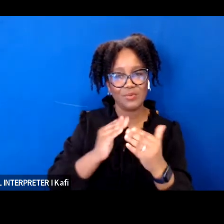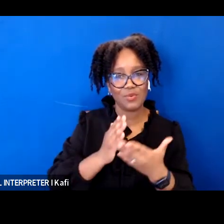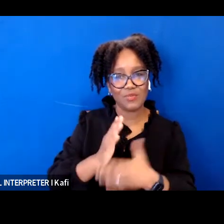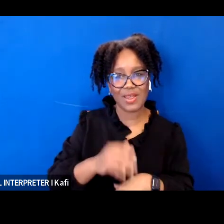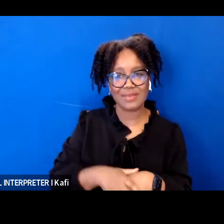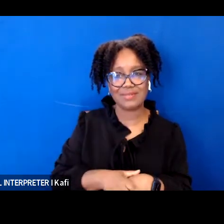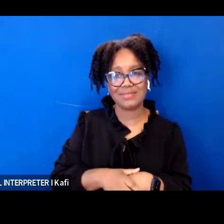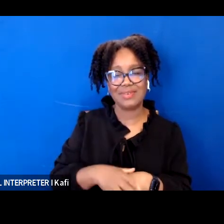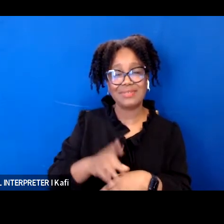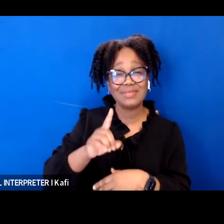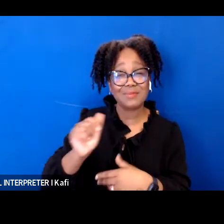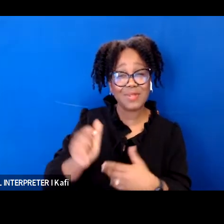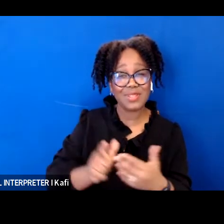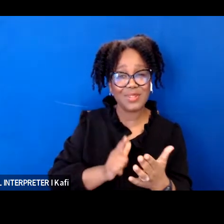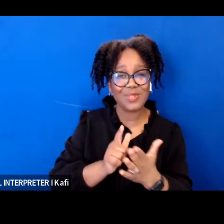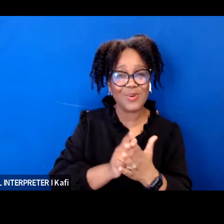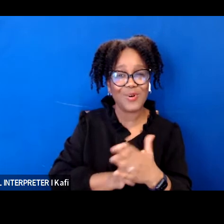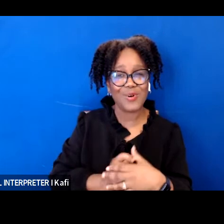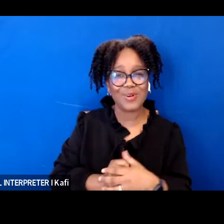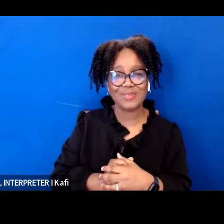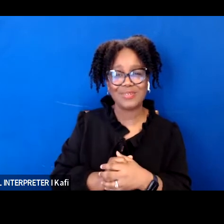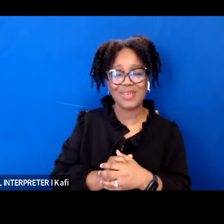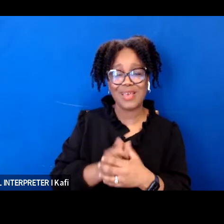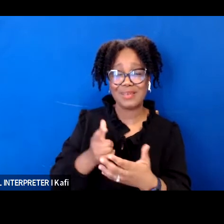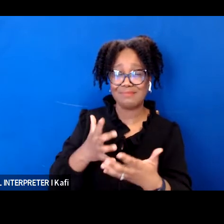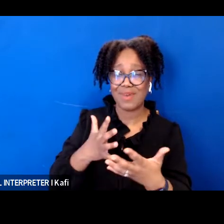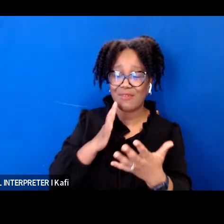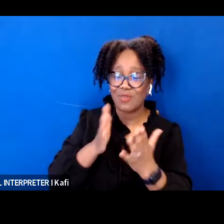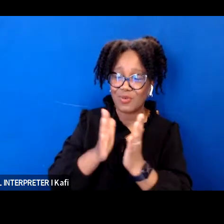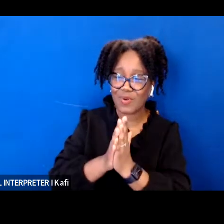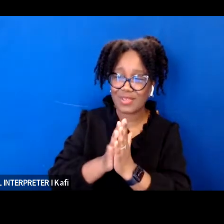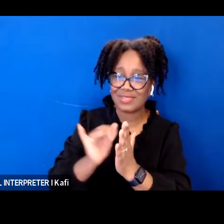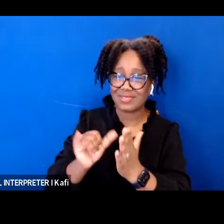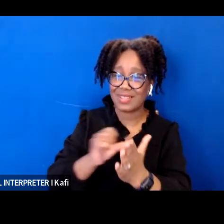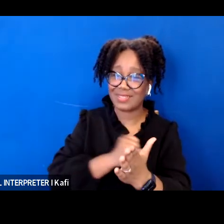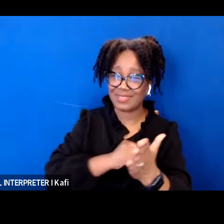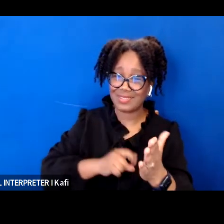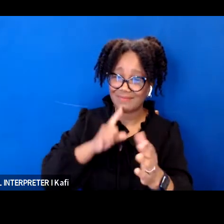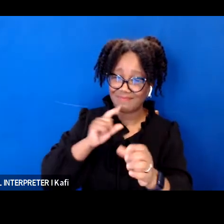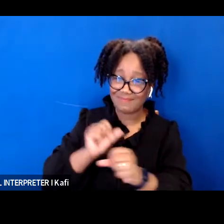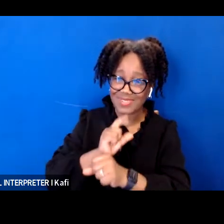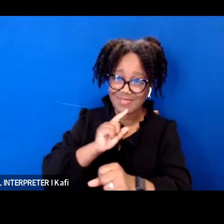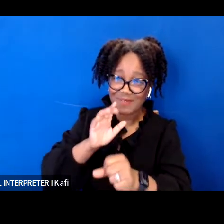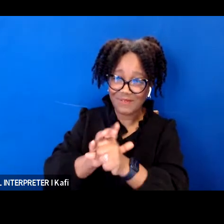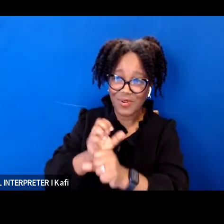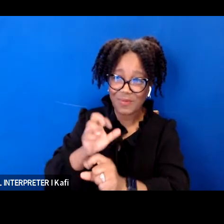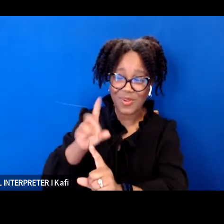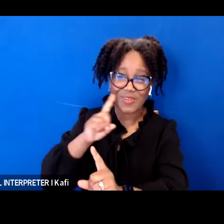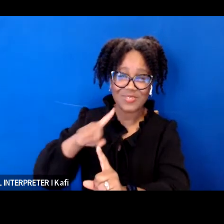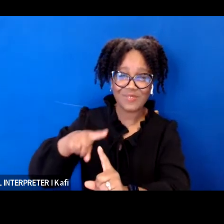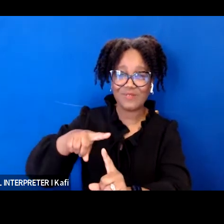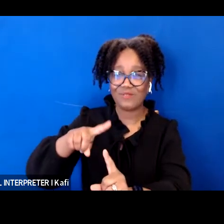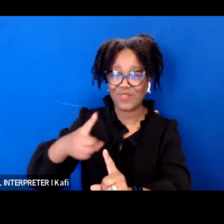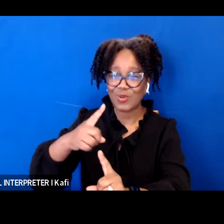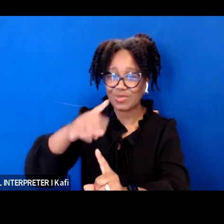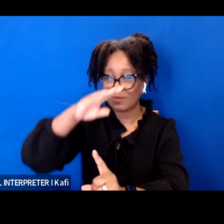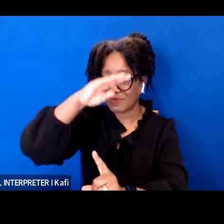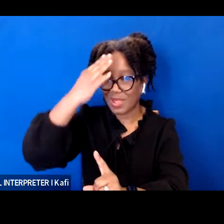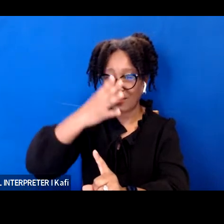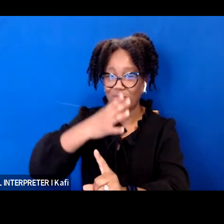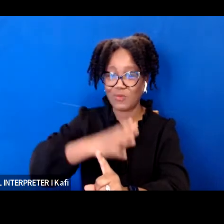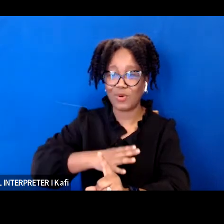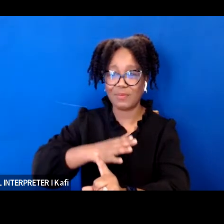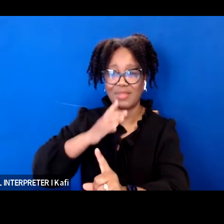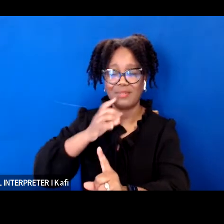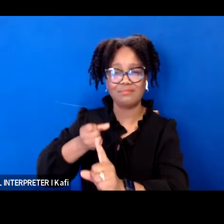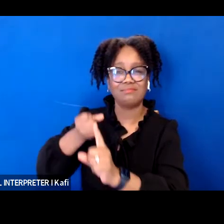request with all of you that the senate confirm her as the first black woman justice at the supreme court thanks to everybody for joining